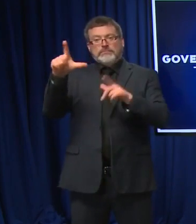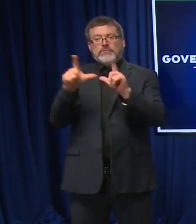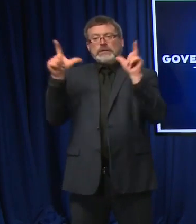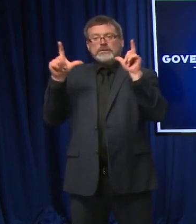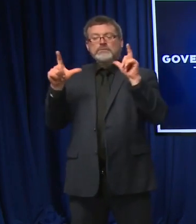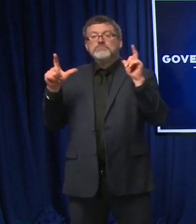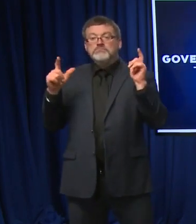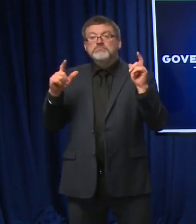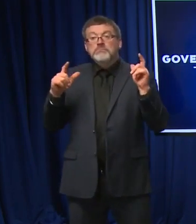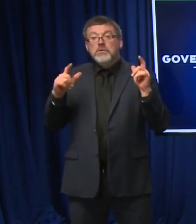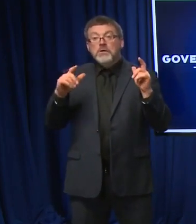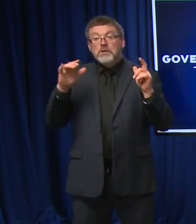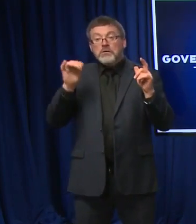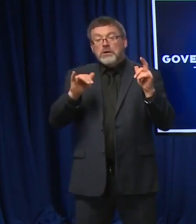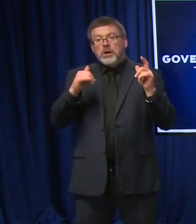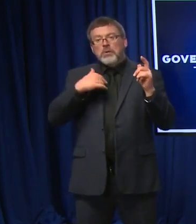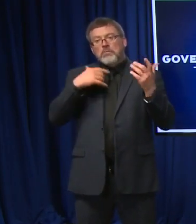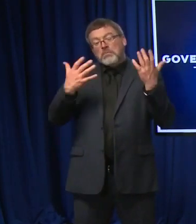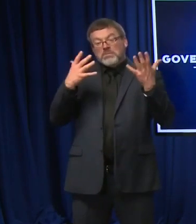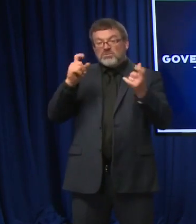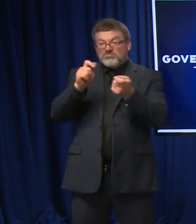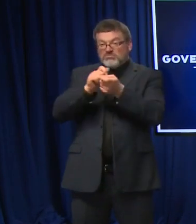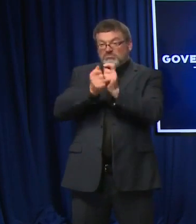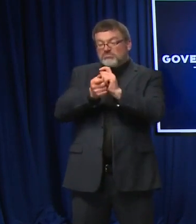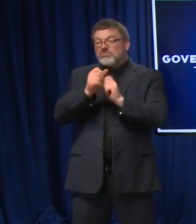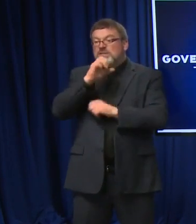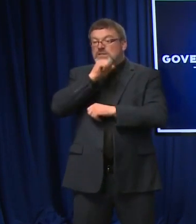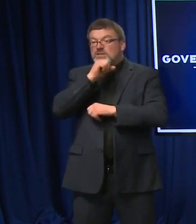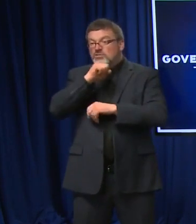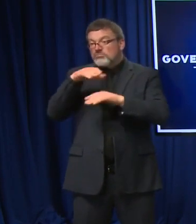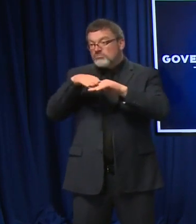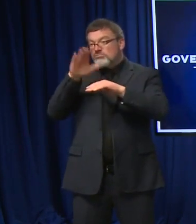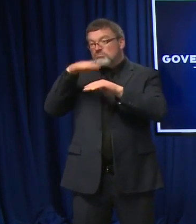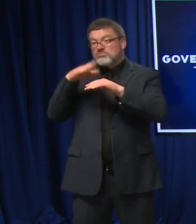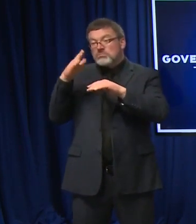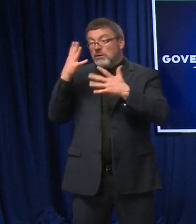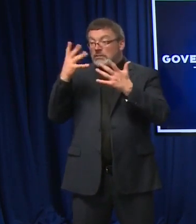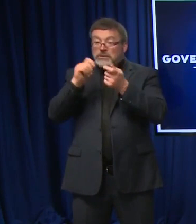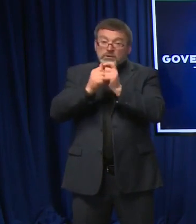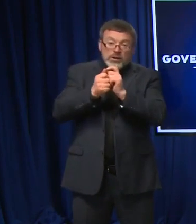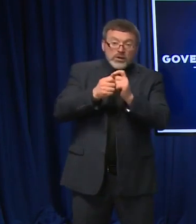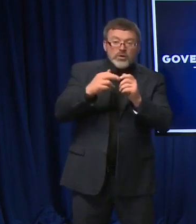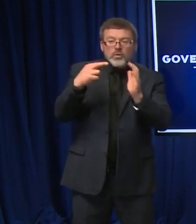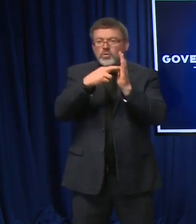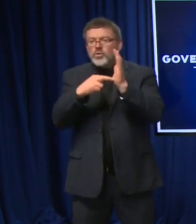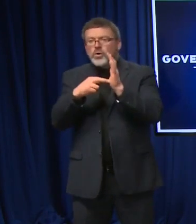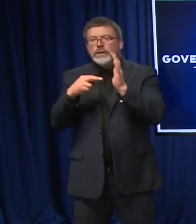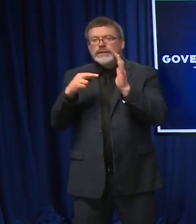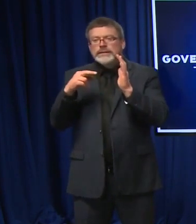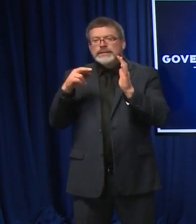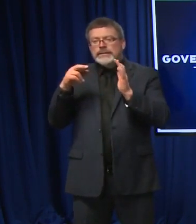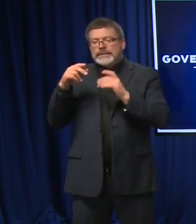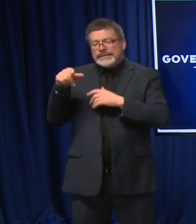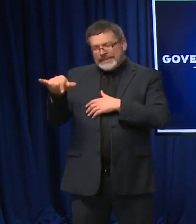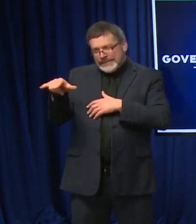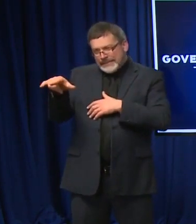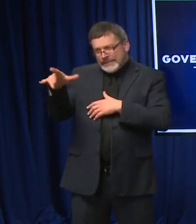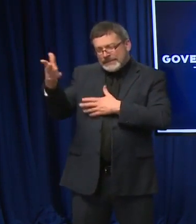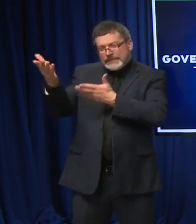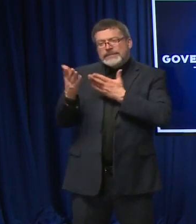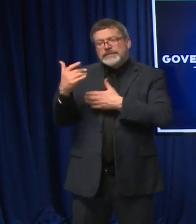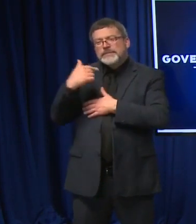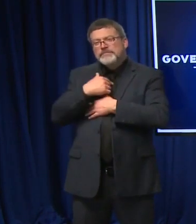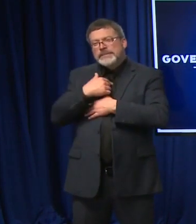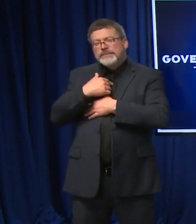changing the rules around a CDL. We just want to make it easier to get and easier access. And that's what we're doing here in New Hampshire. So we have just a bit of a different